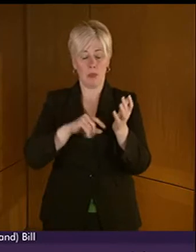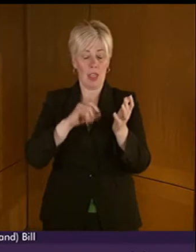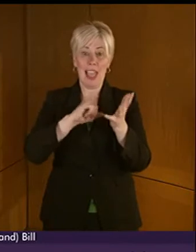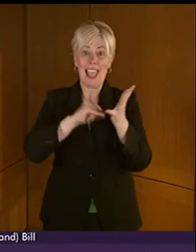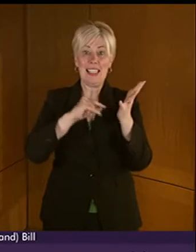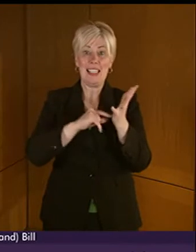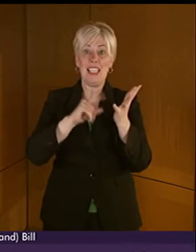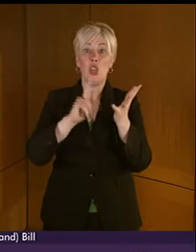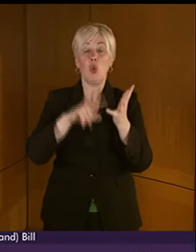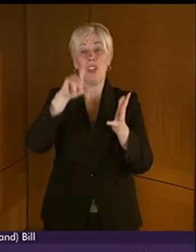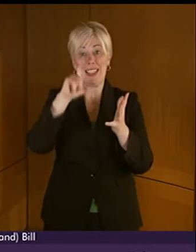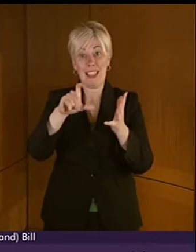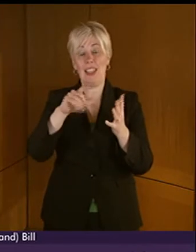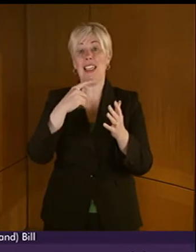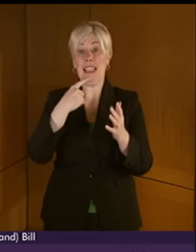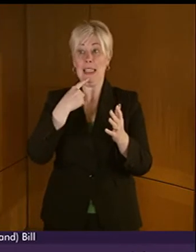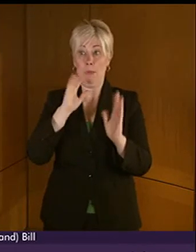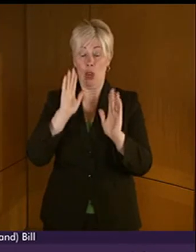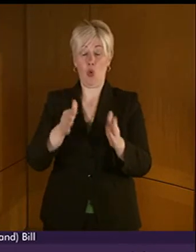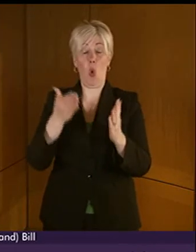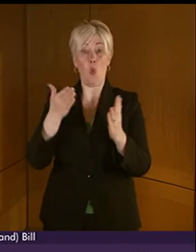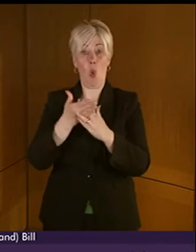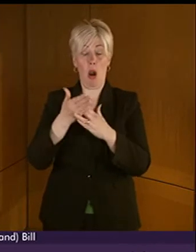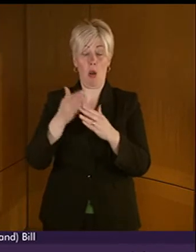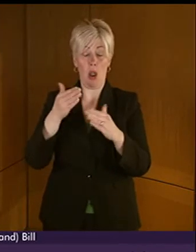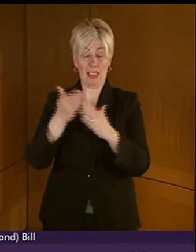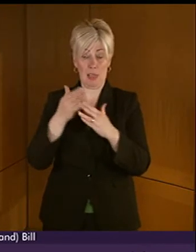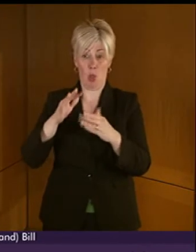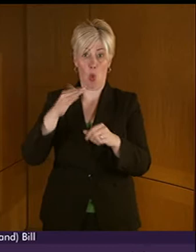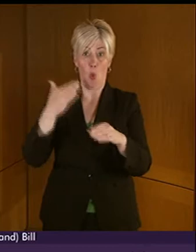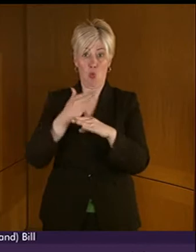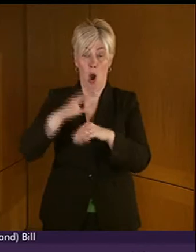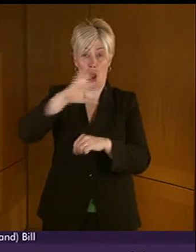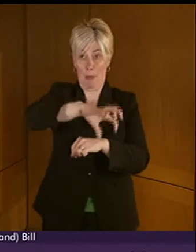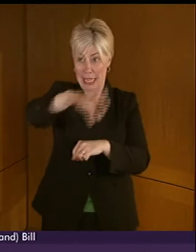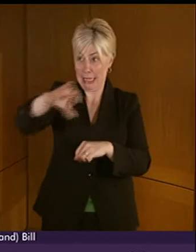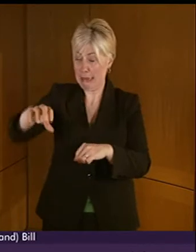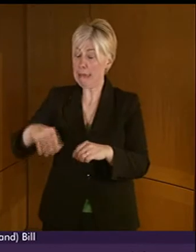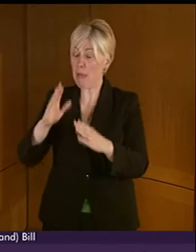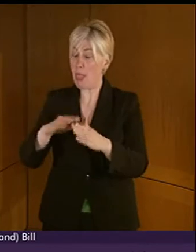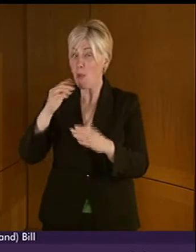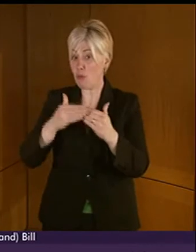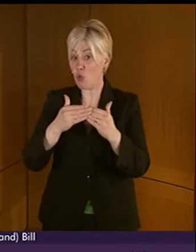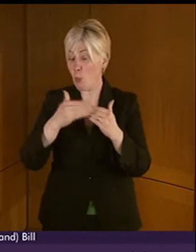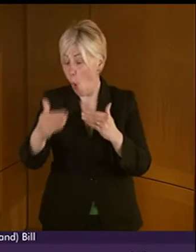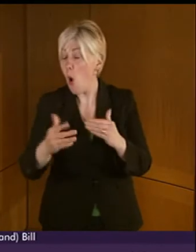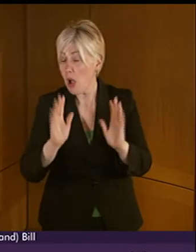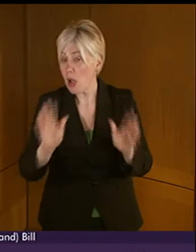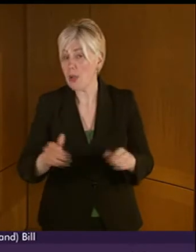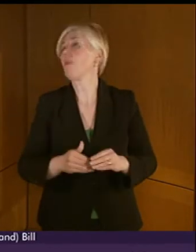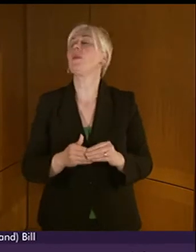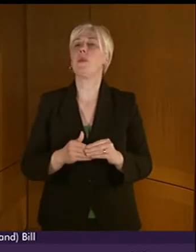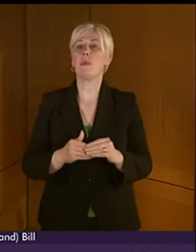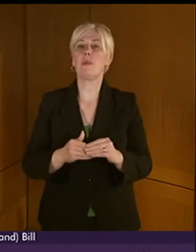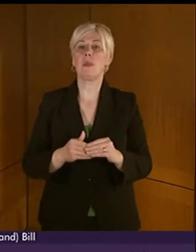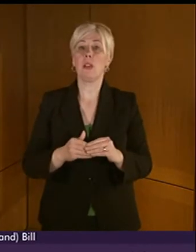to make sure that workplaces were accessible but we need to go an awful lot further. Mary Scanlon mentioned